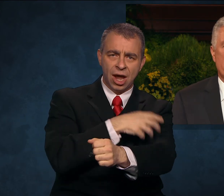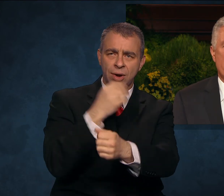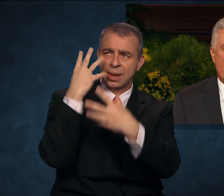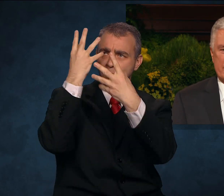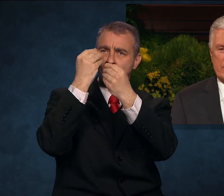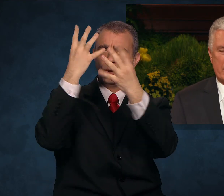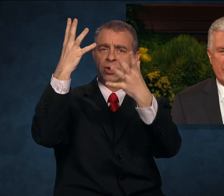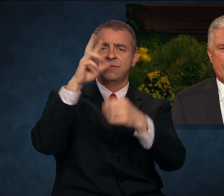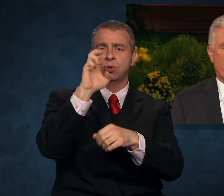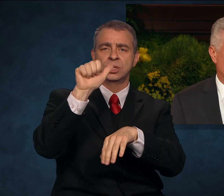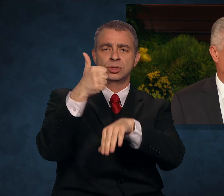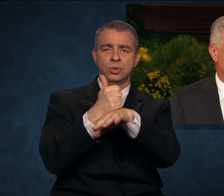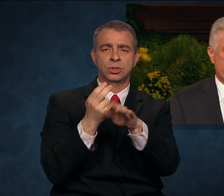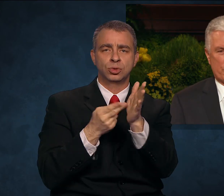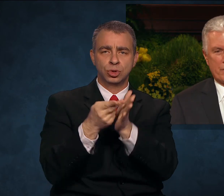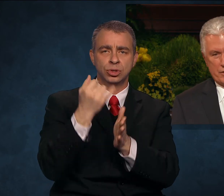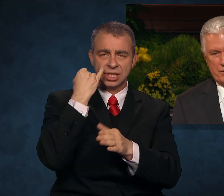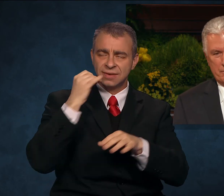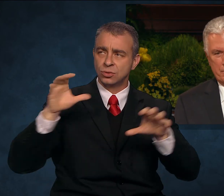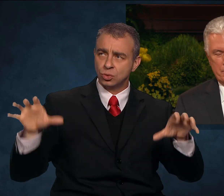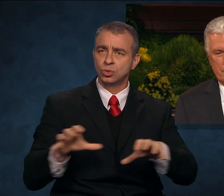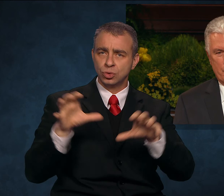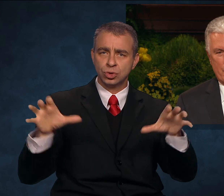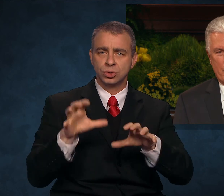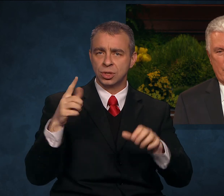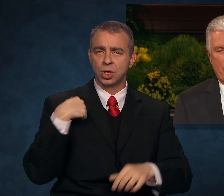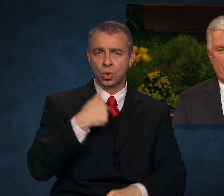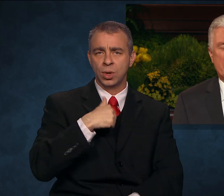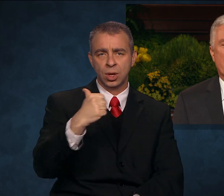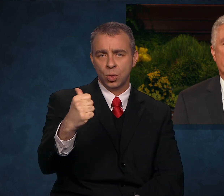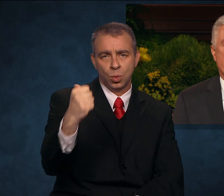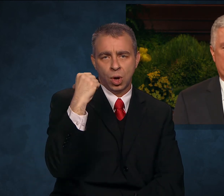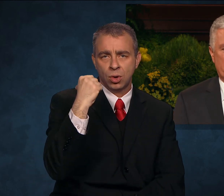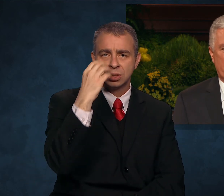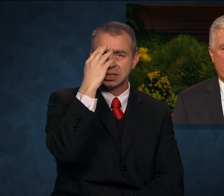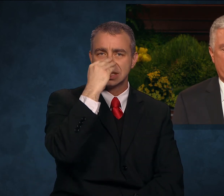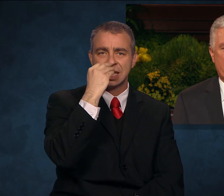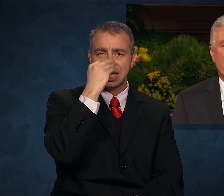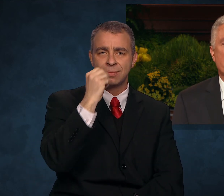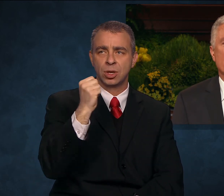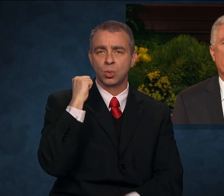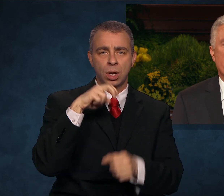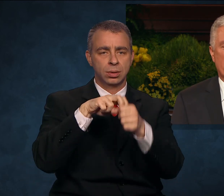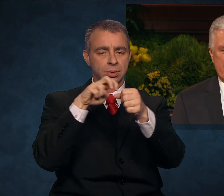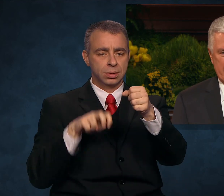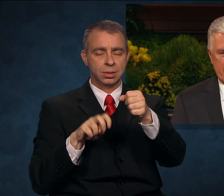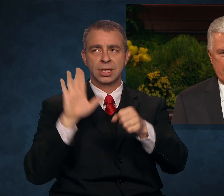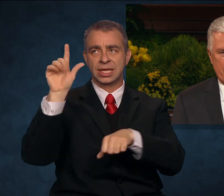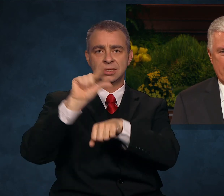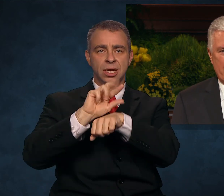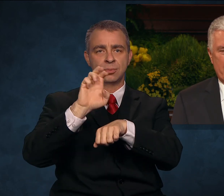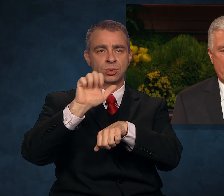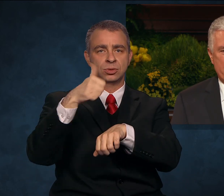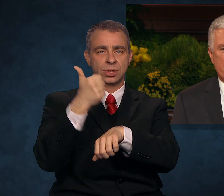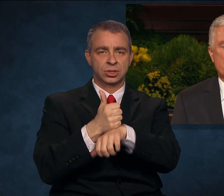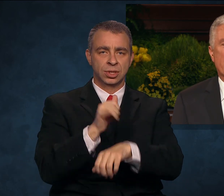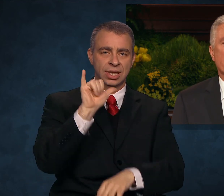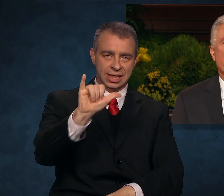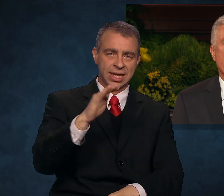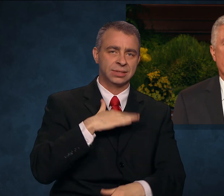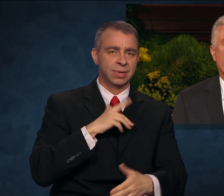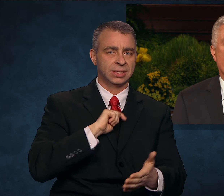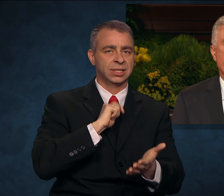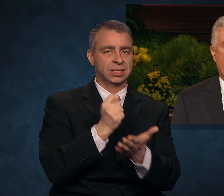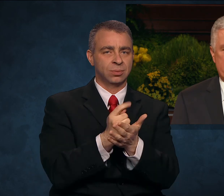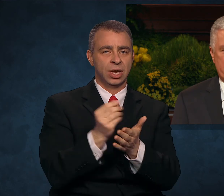we will not sleep through the Restoration. Of this I testify and leave you my blessing. In the